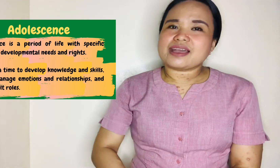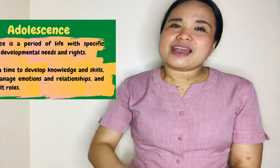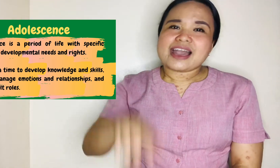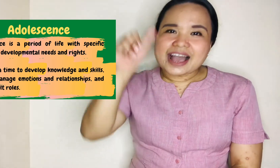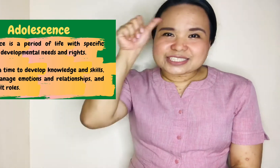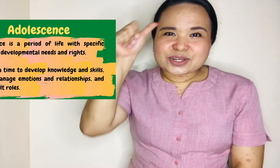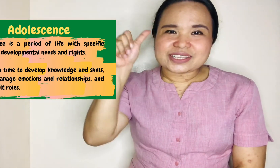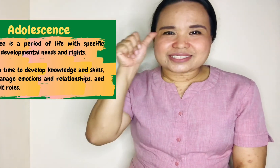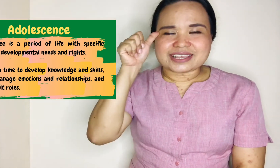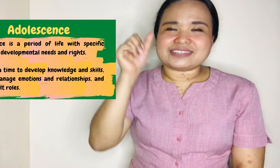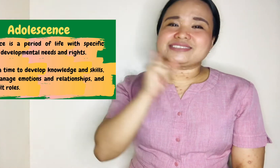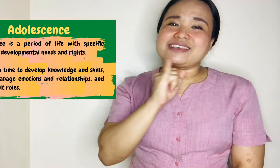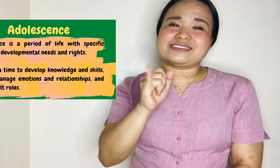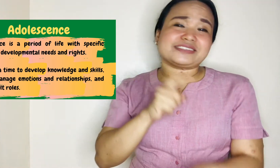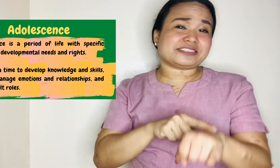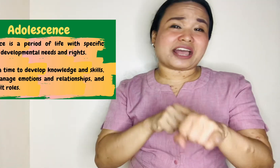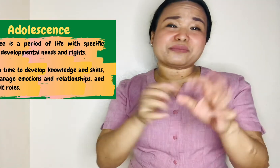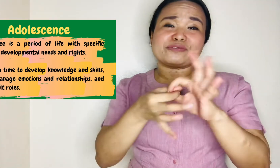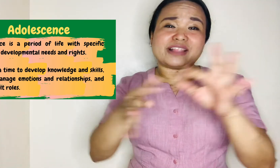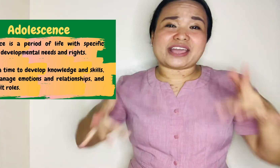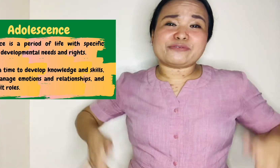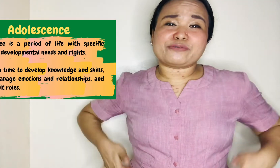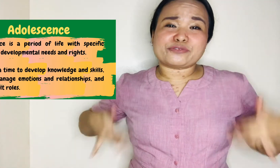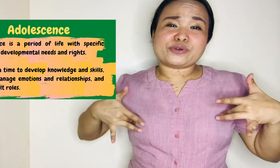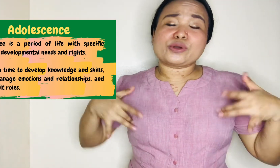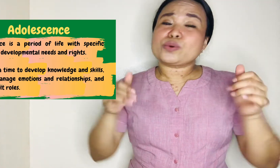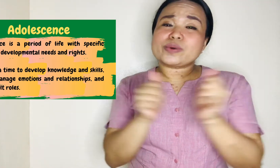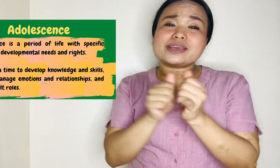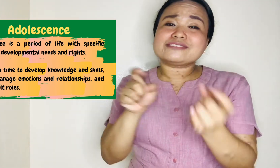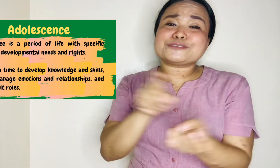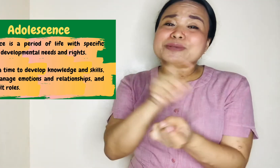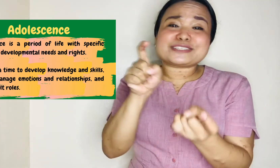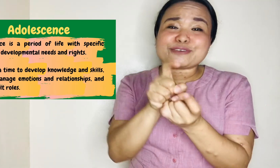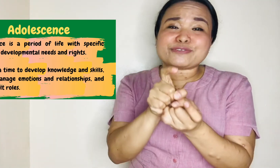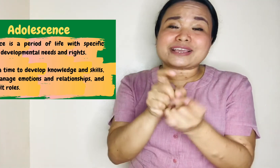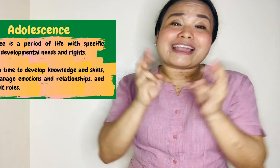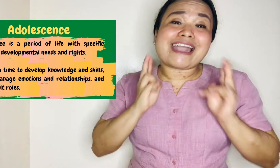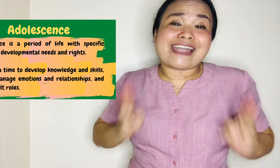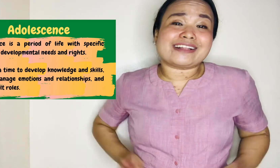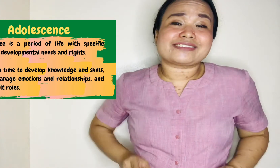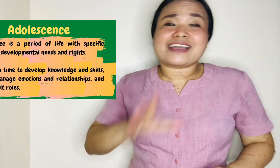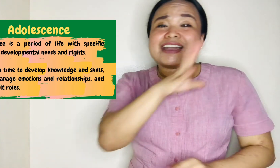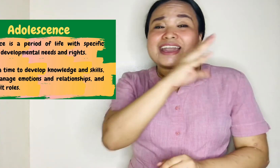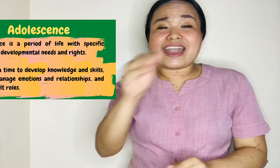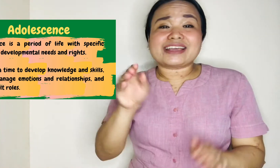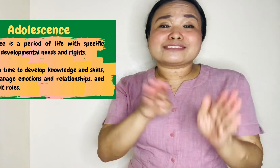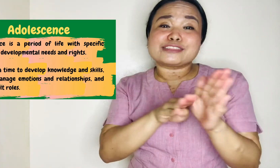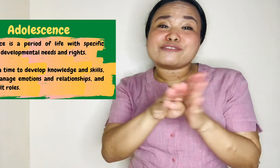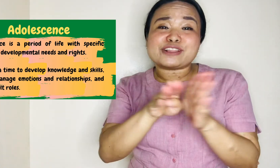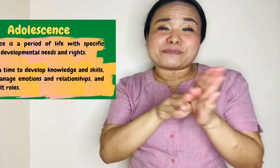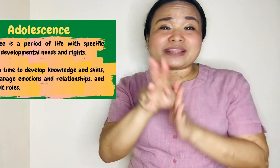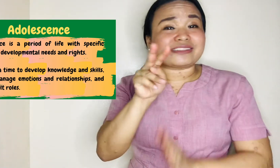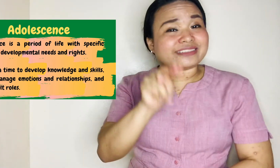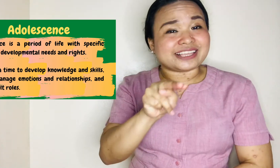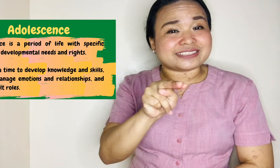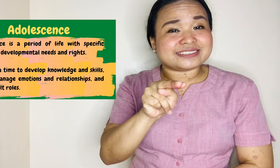Adolescence is a time of life with specific health and developmental needs.